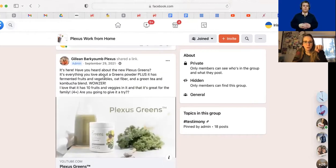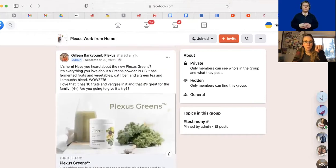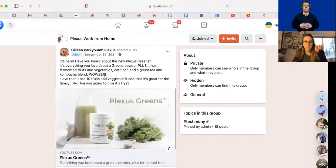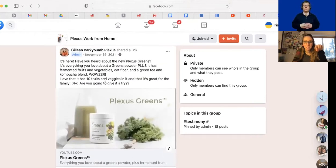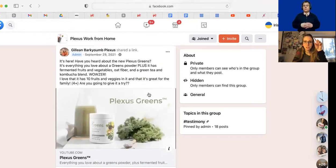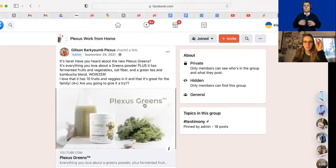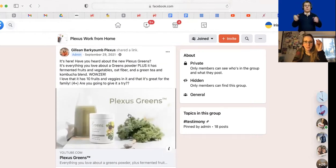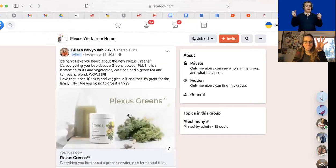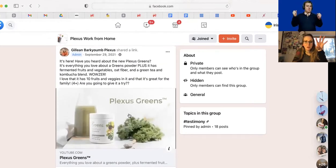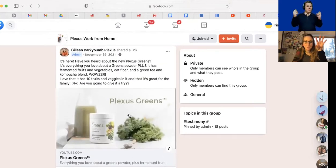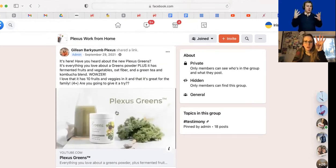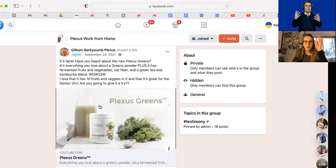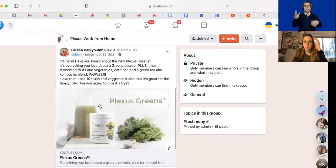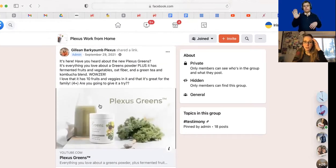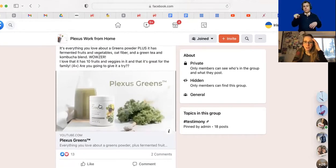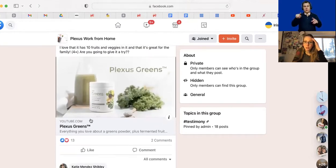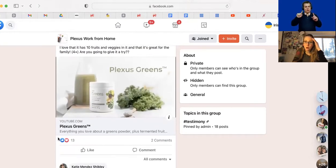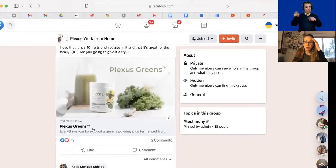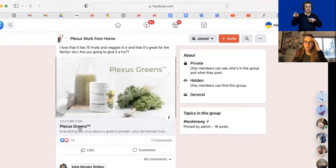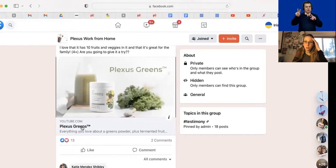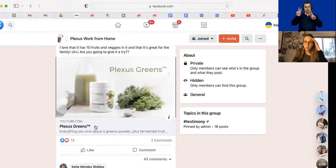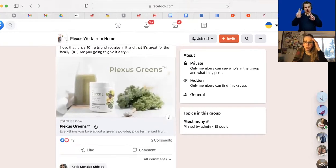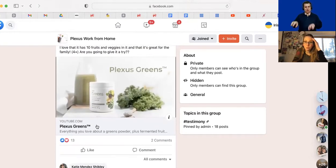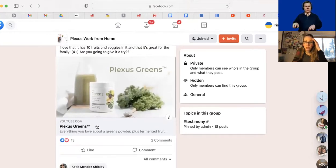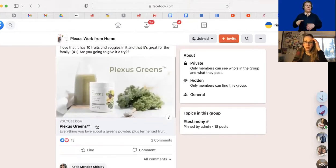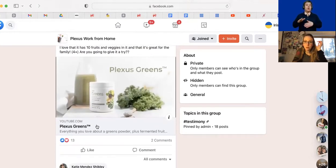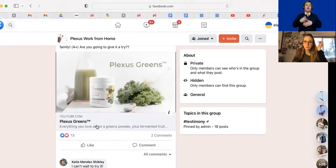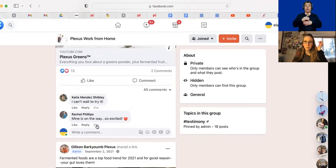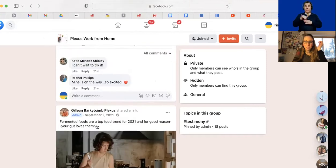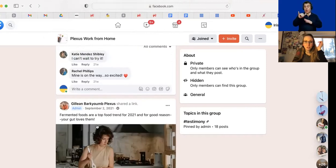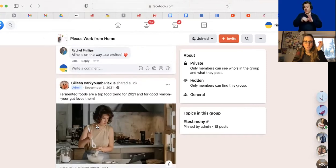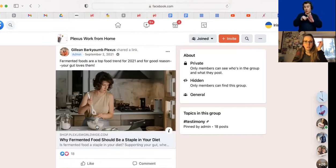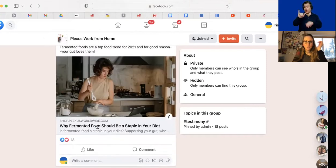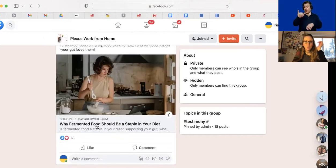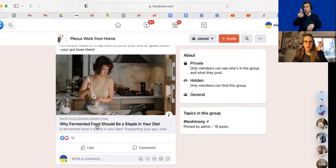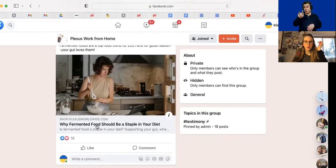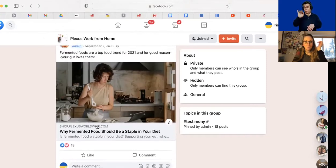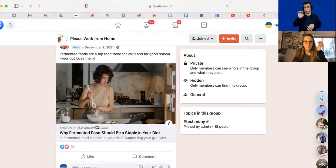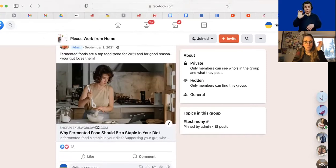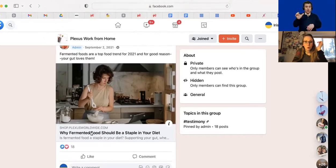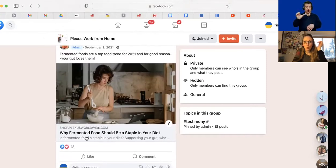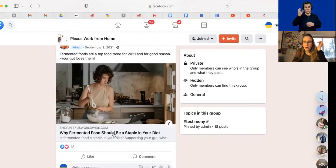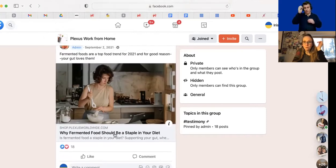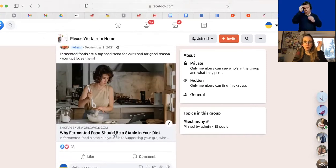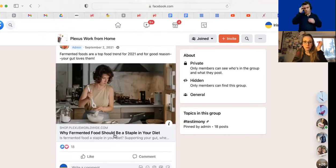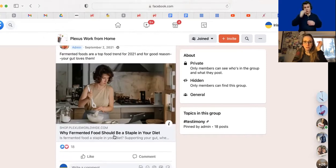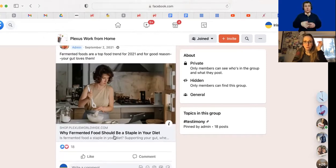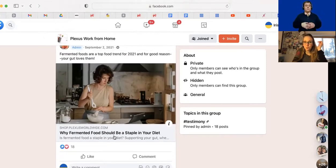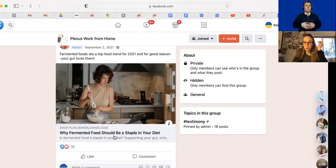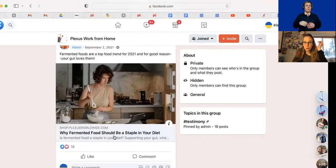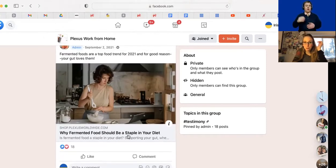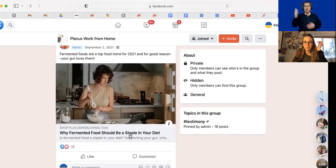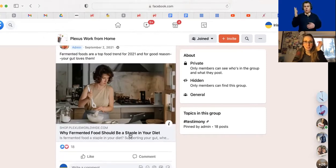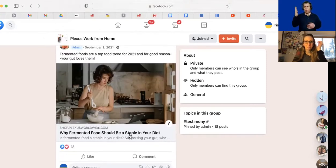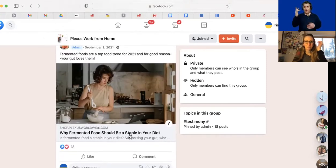uh, just a plethora like guys just get in here. Uh, they share often the YouTube channel information, um, why fermented